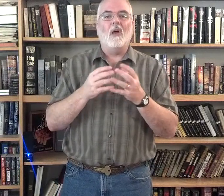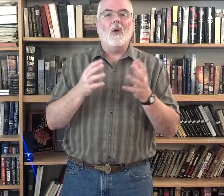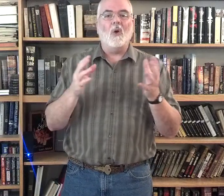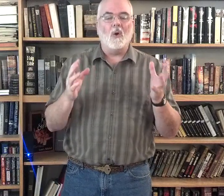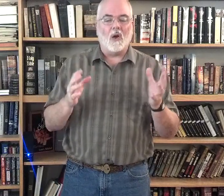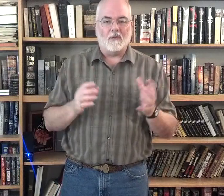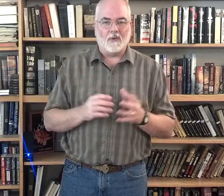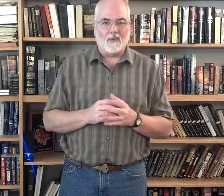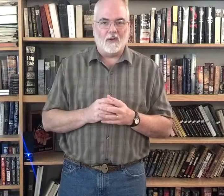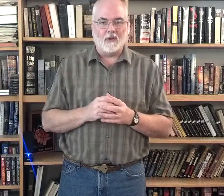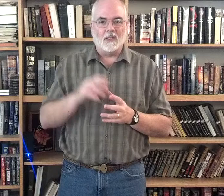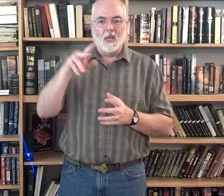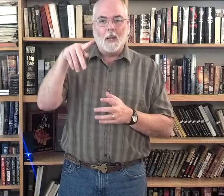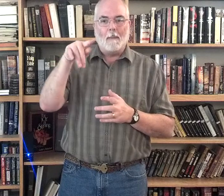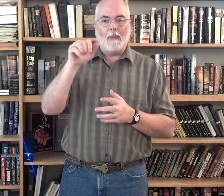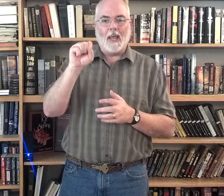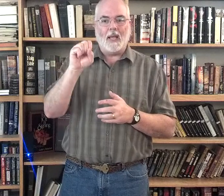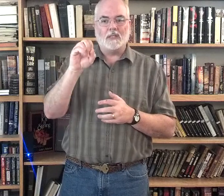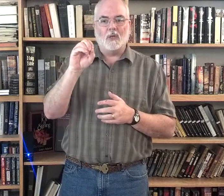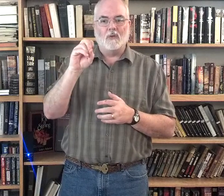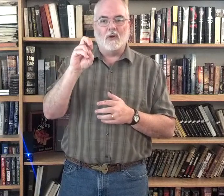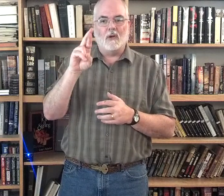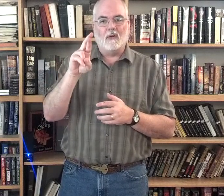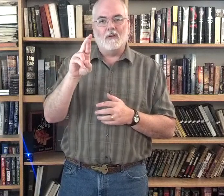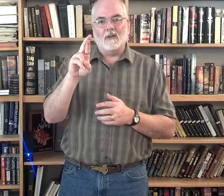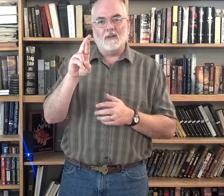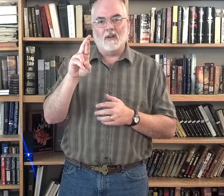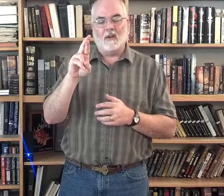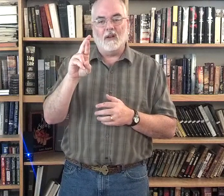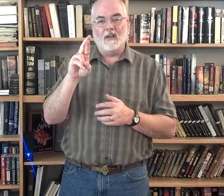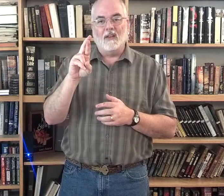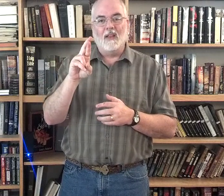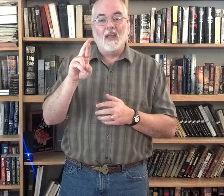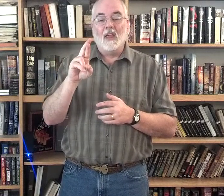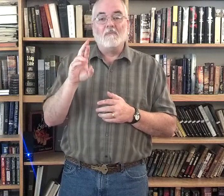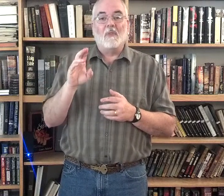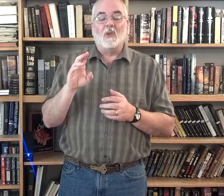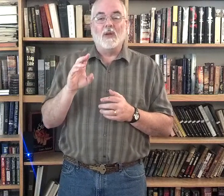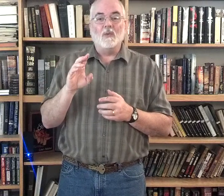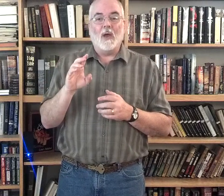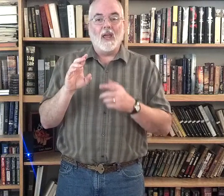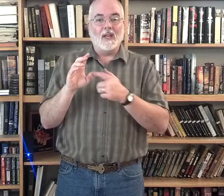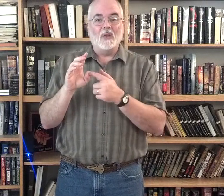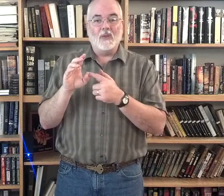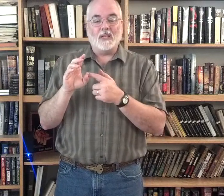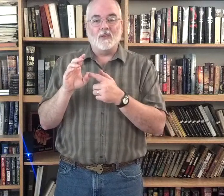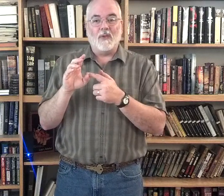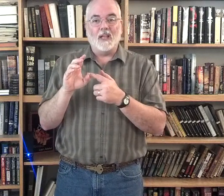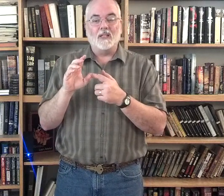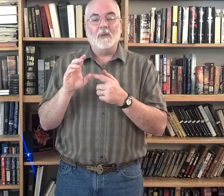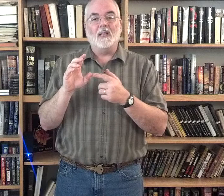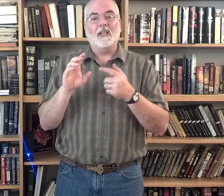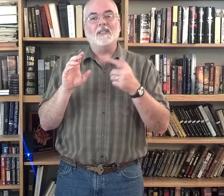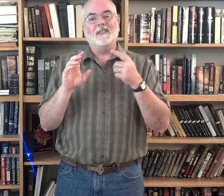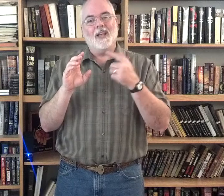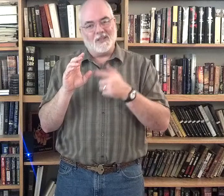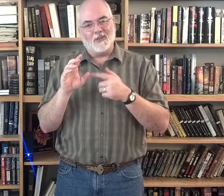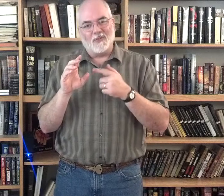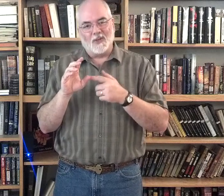off your fingers. Passover, alright? The reason why I can do that so fast is because that's not the first